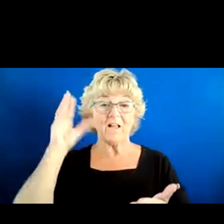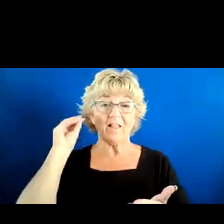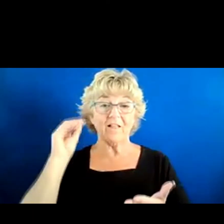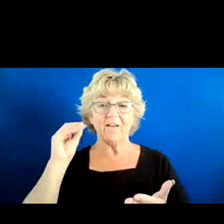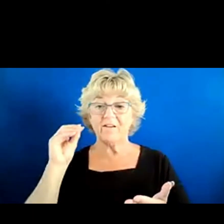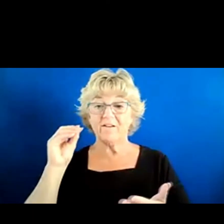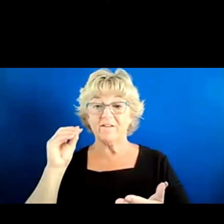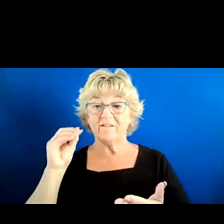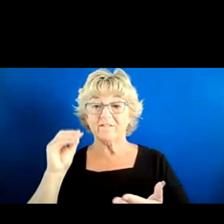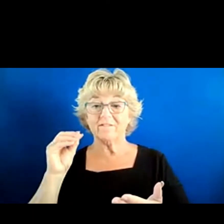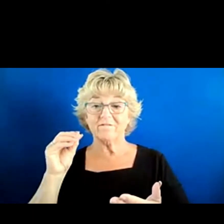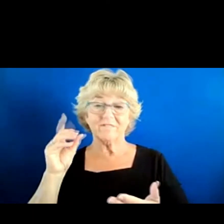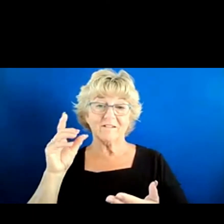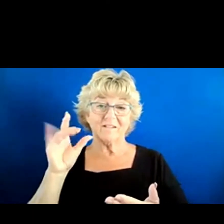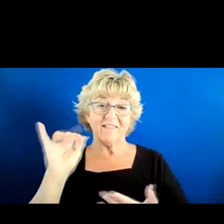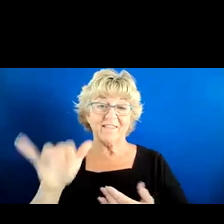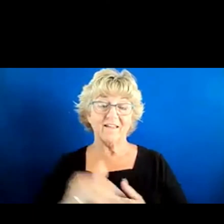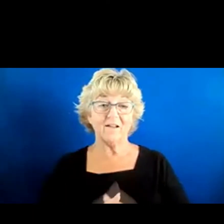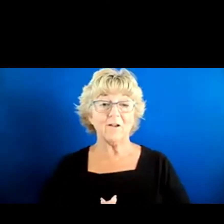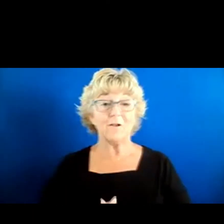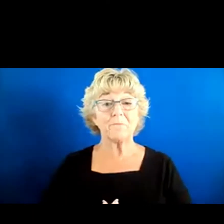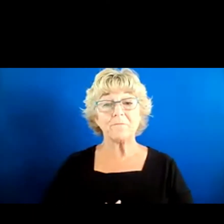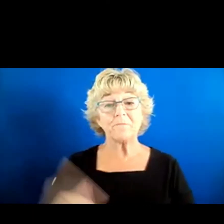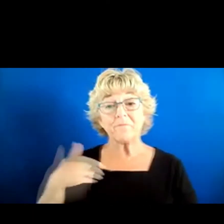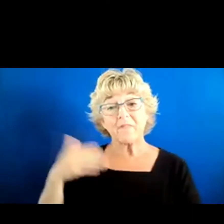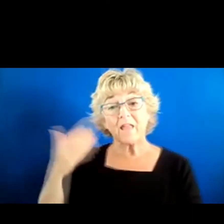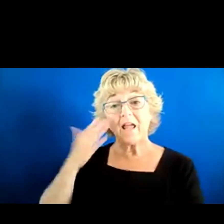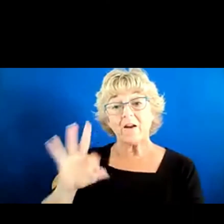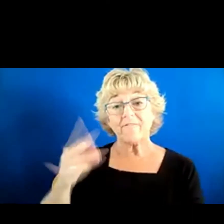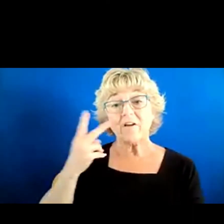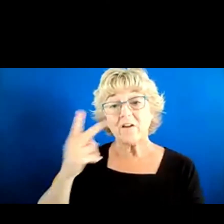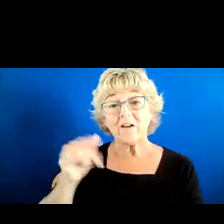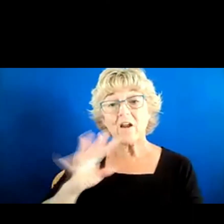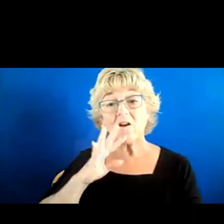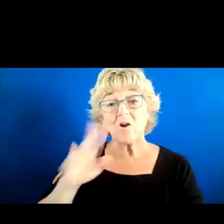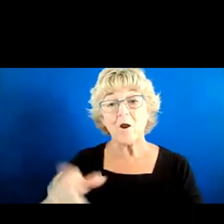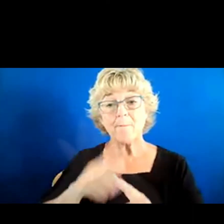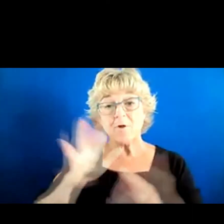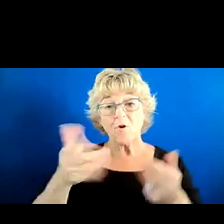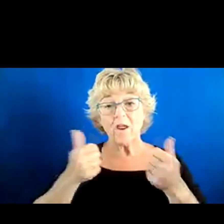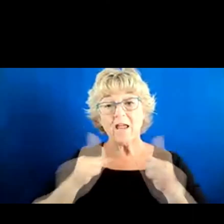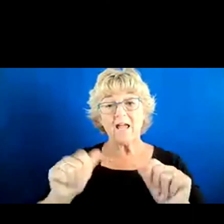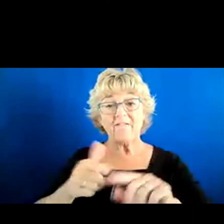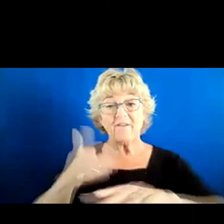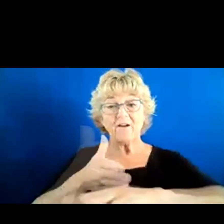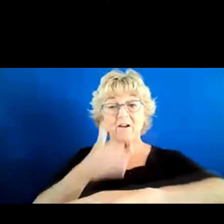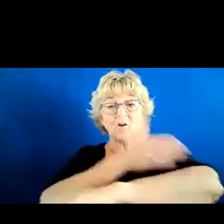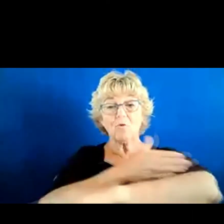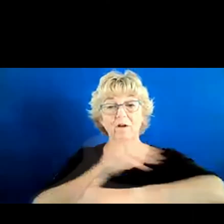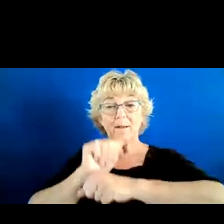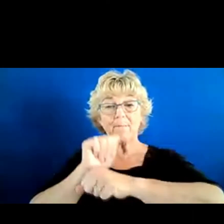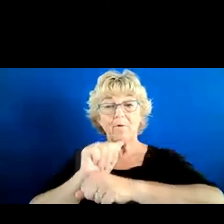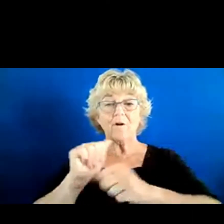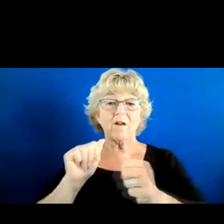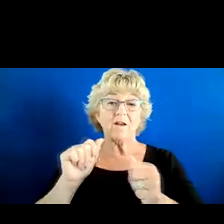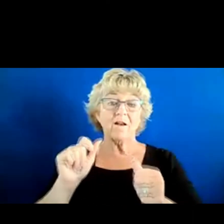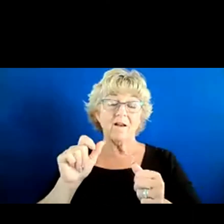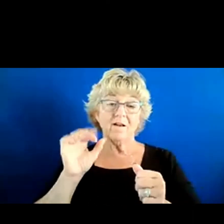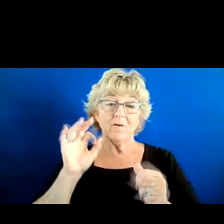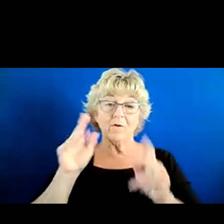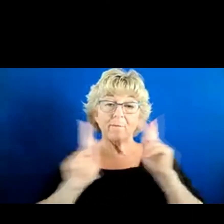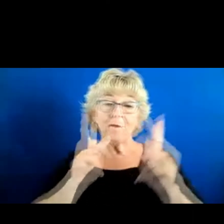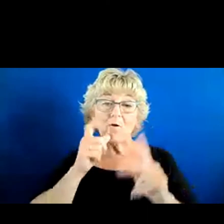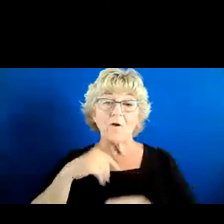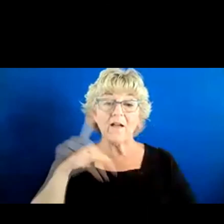to benefit from. And Indy, I don't know if you already saw this question. Can you talk about your efforts to increase employment of people with disabilities and specifically